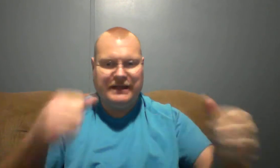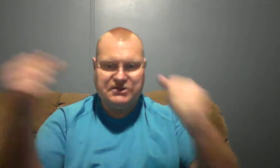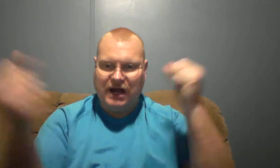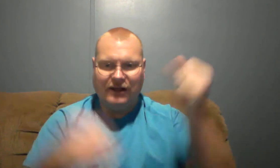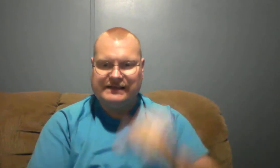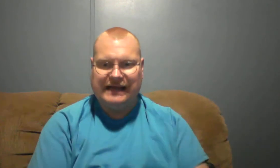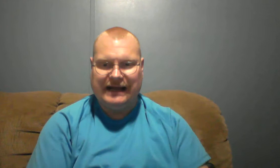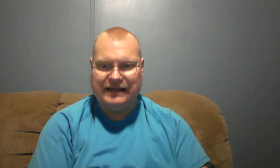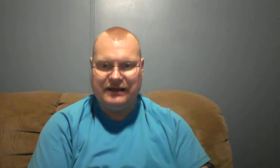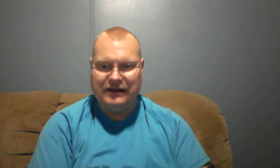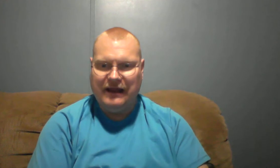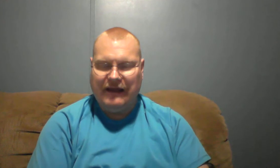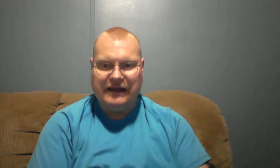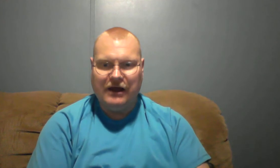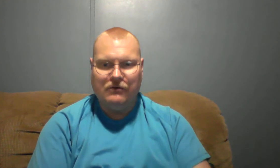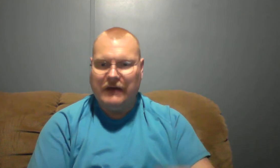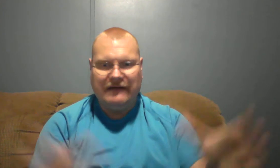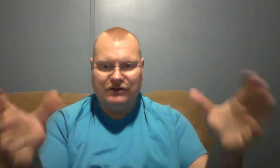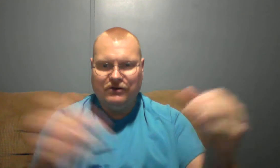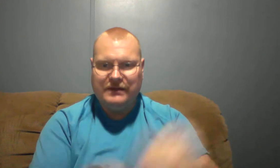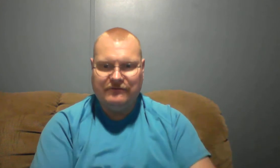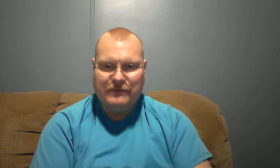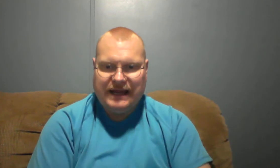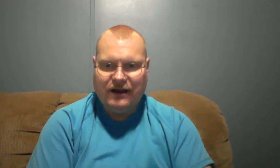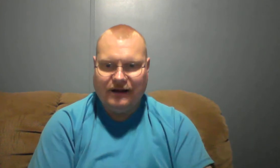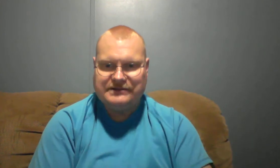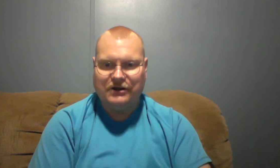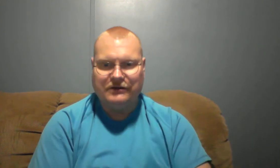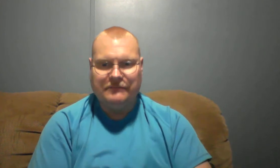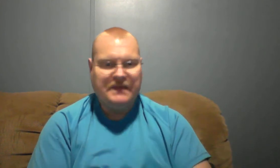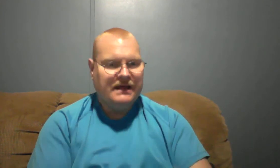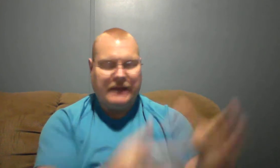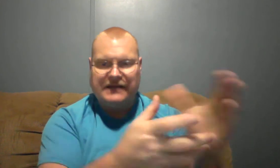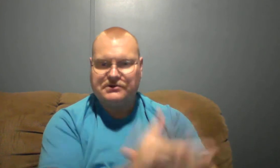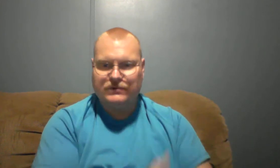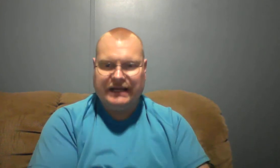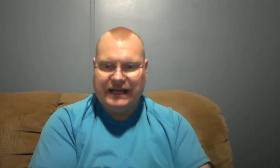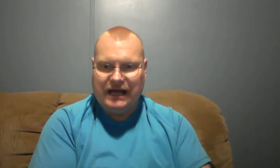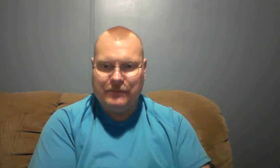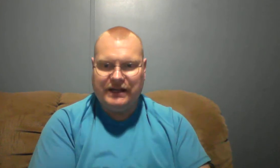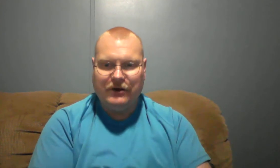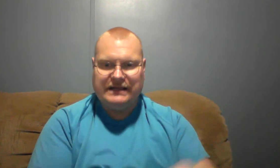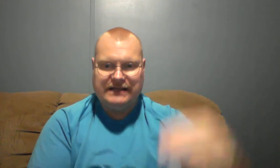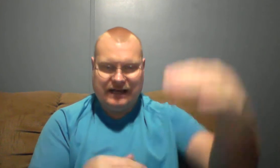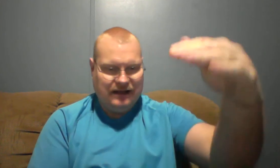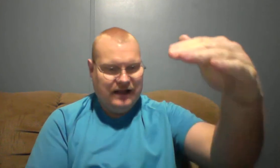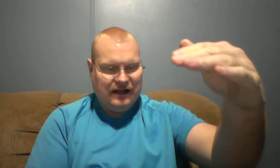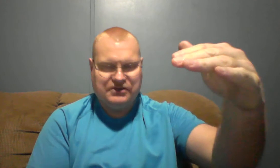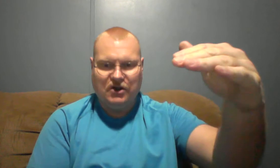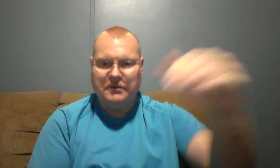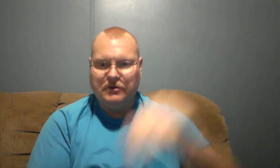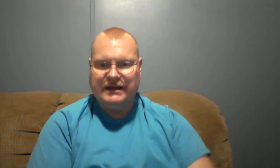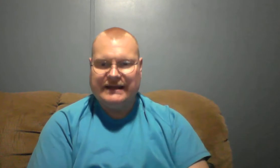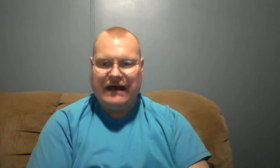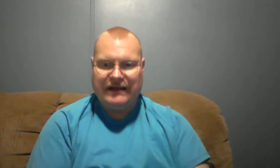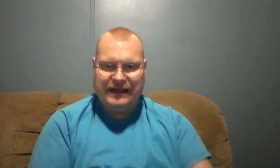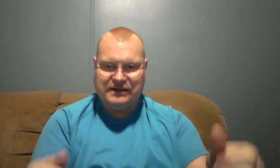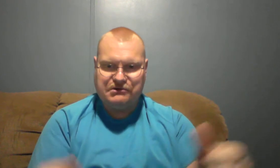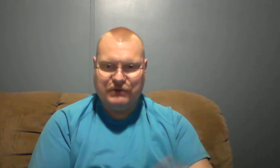get you all excited and have a little bit of a mini concert. The pastor's going to get up and he's got a sermon written down he can just read